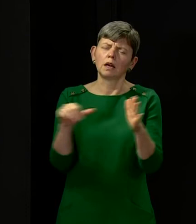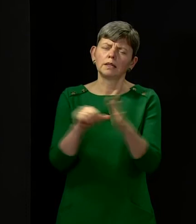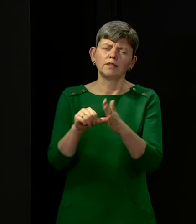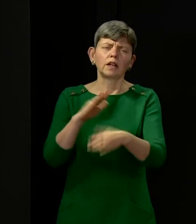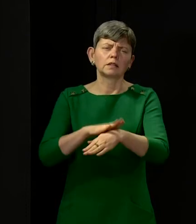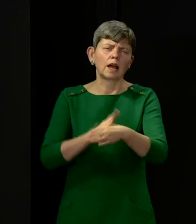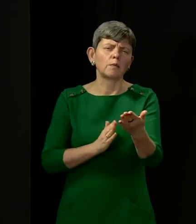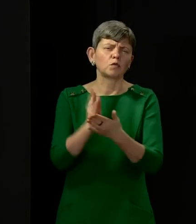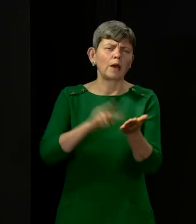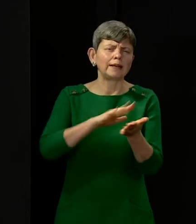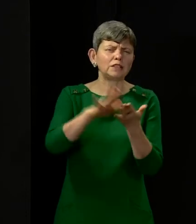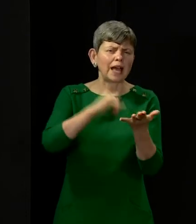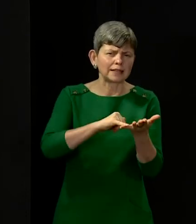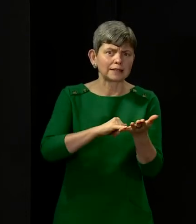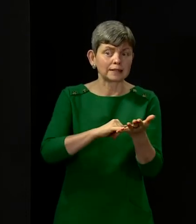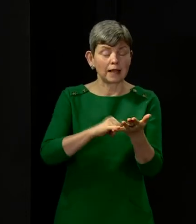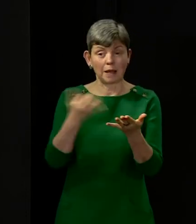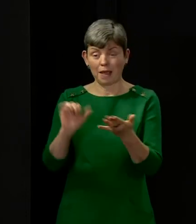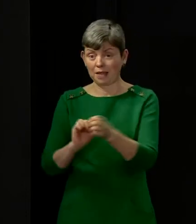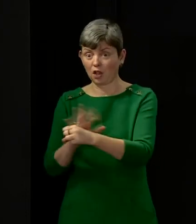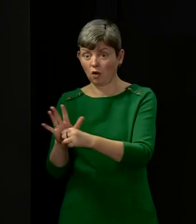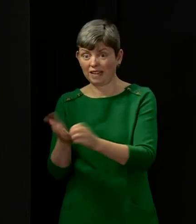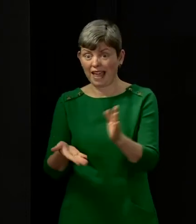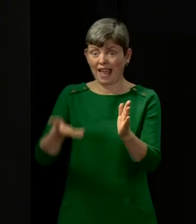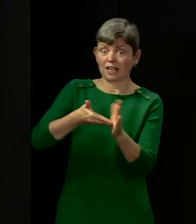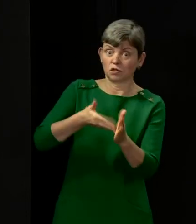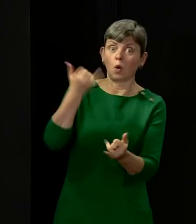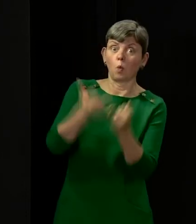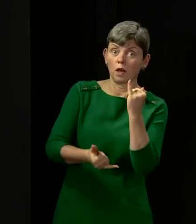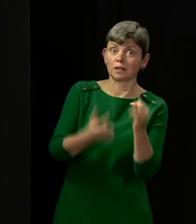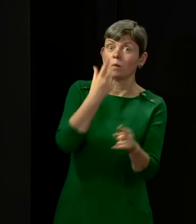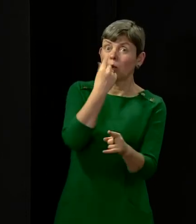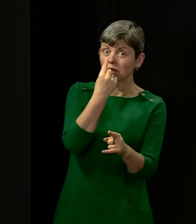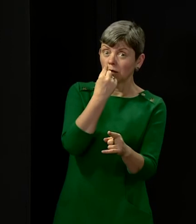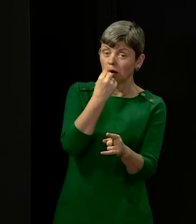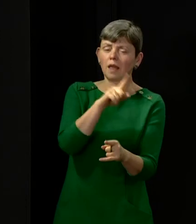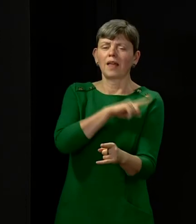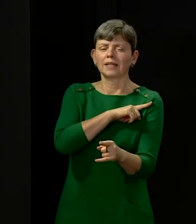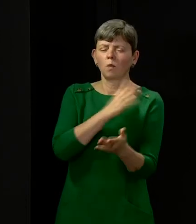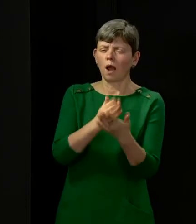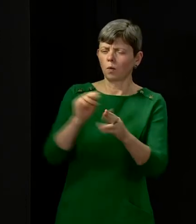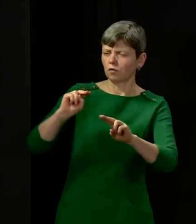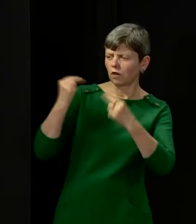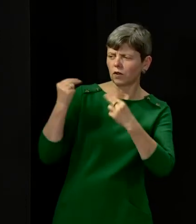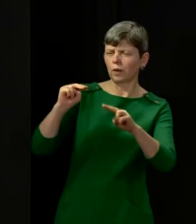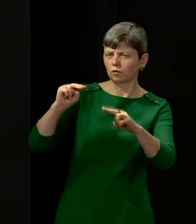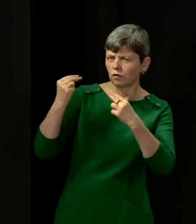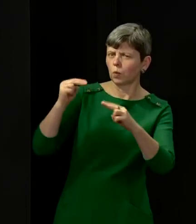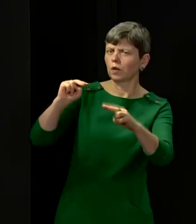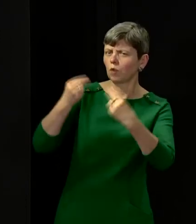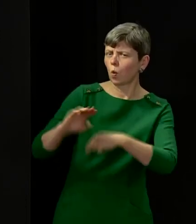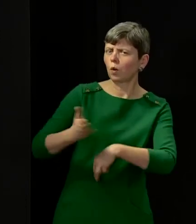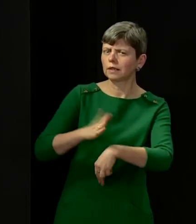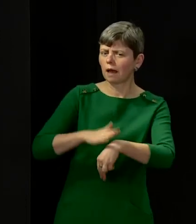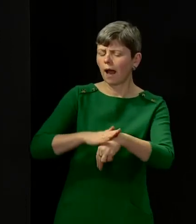and how Covid may play into all of that. We continue to review what are the next steps that we think we should take